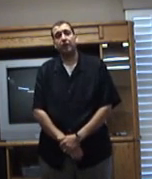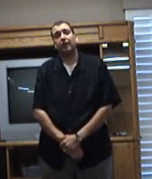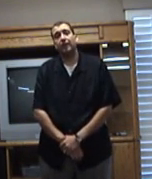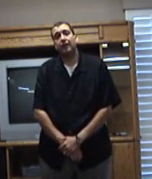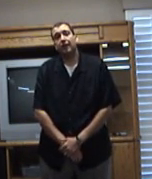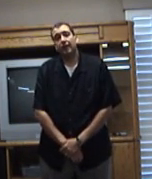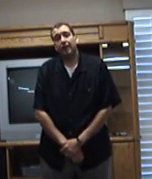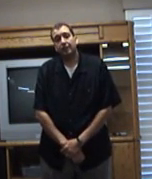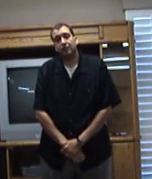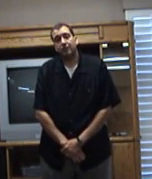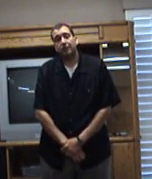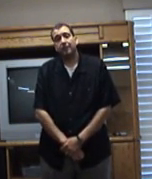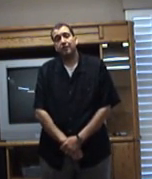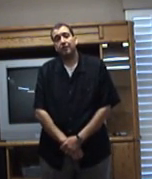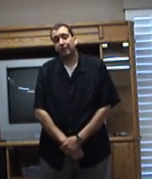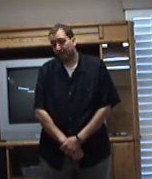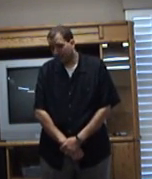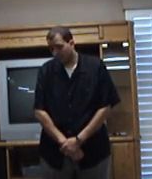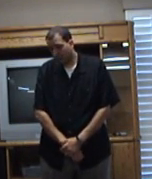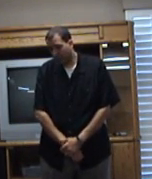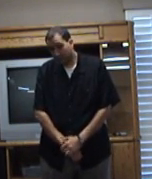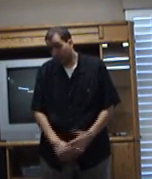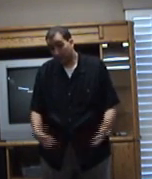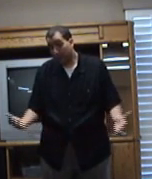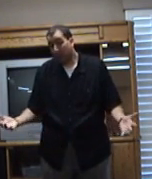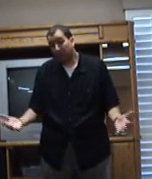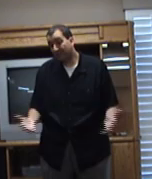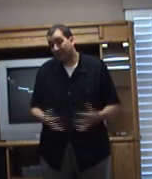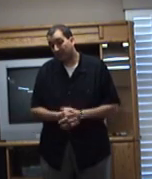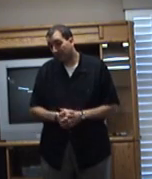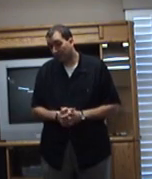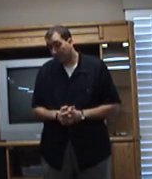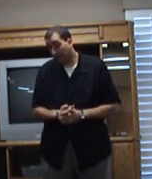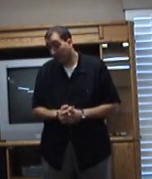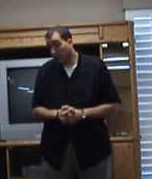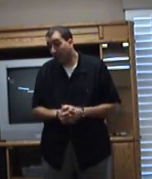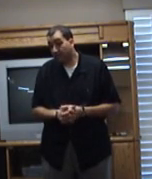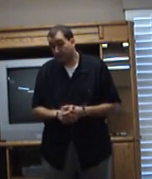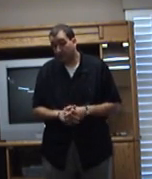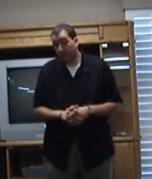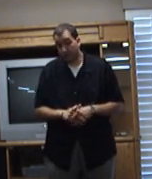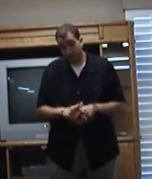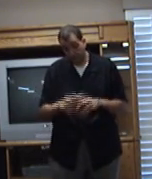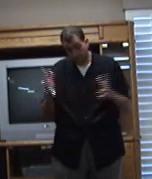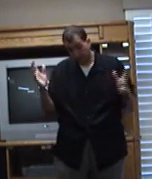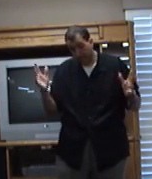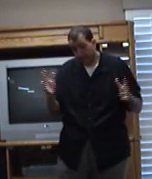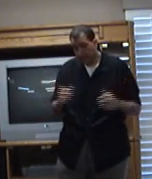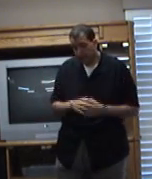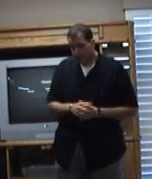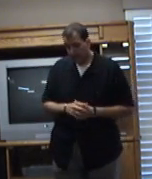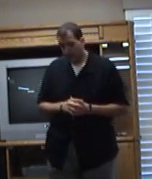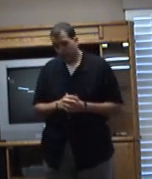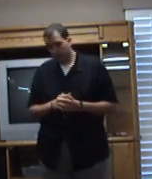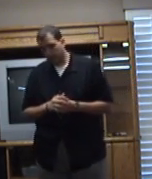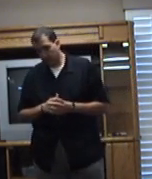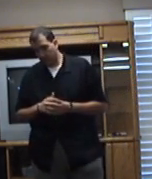thing. And it's really been amazing. mean, I went out to dinner actually yesterday to